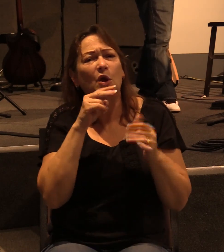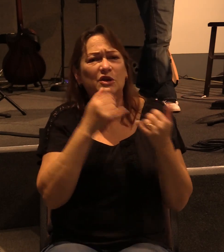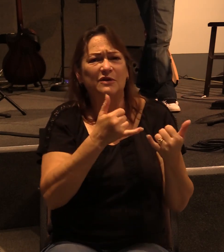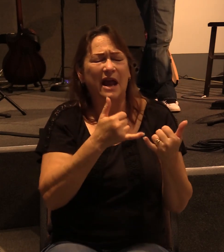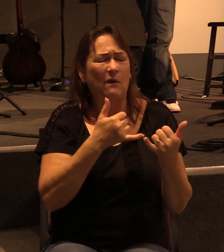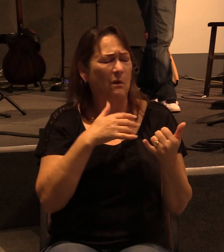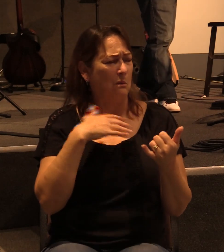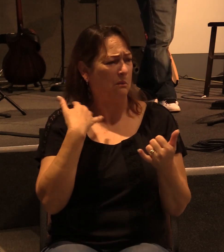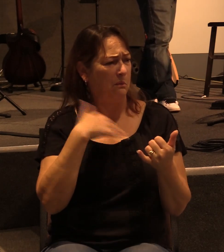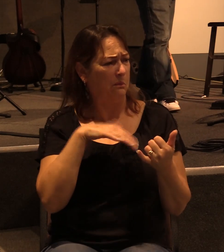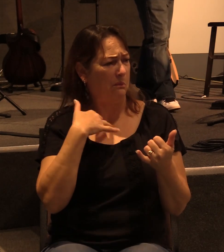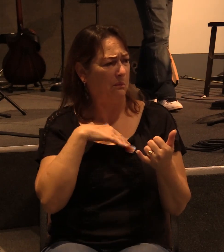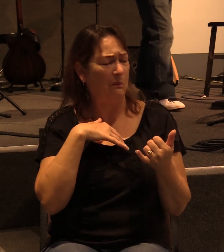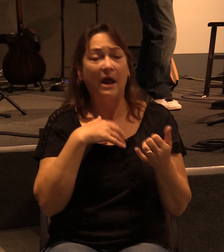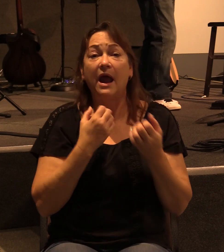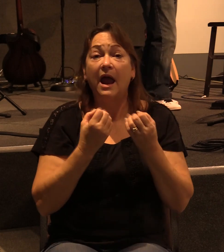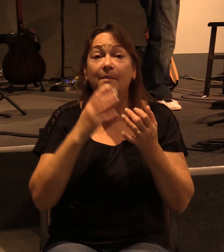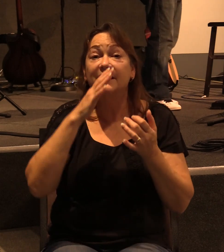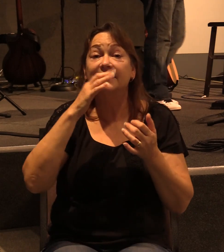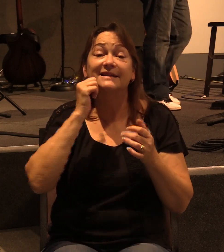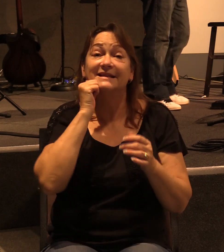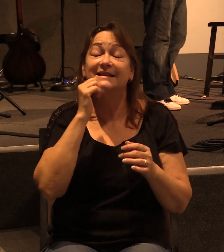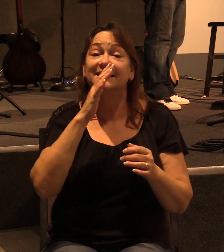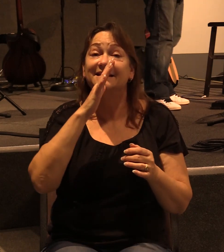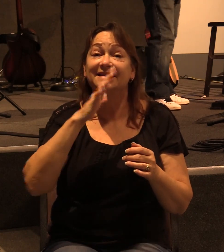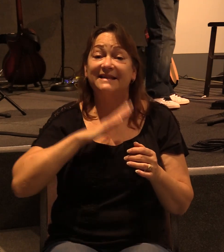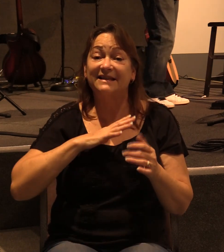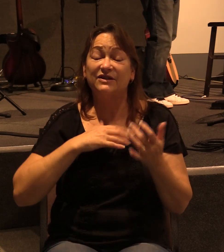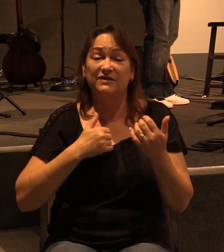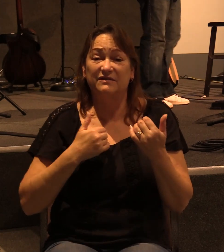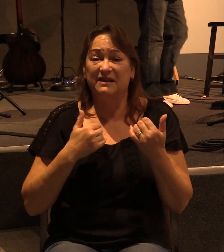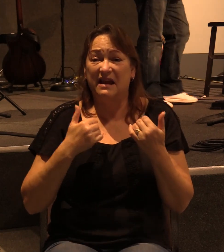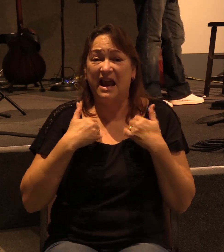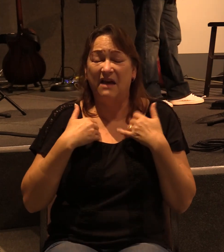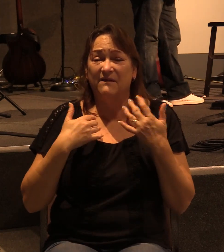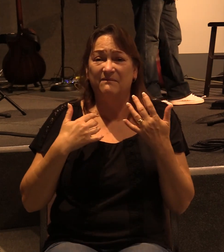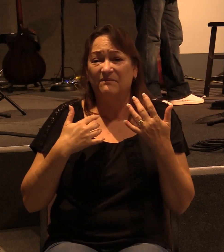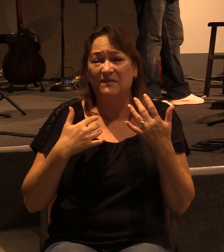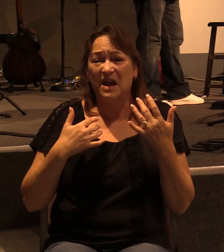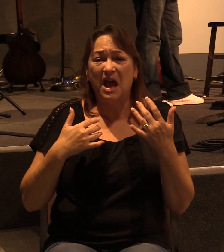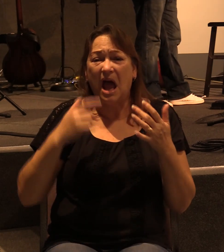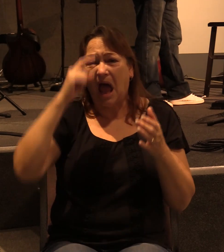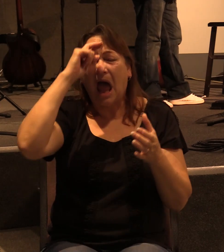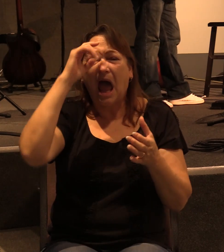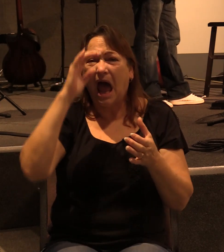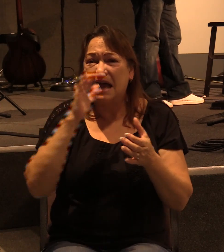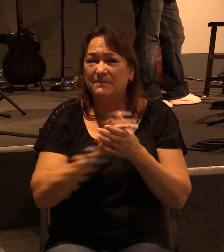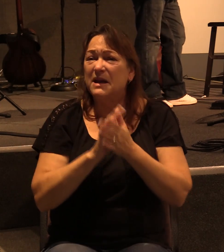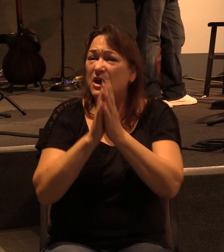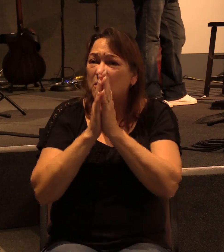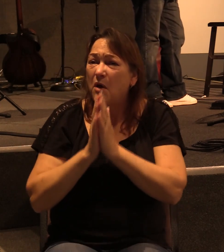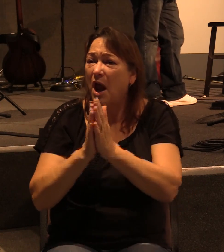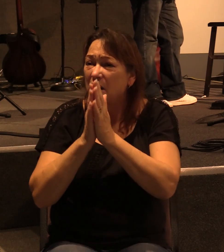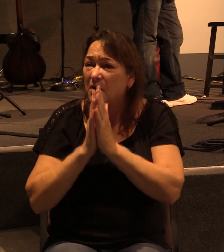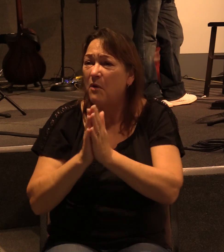How many of you sisters out there, you know, used to have a knucklehead husband and prayed and prayed for that fool?